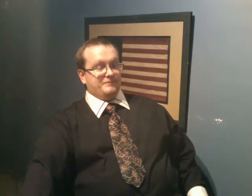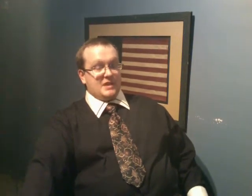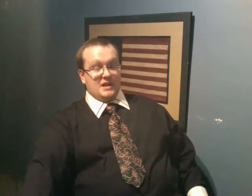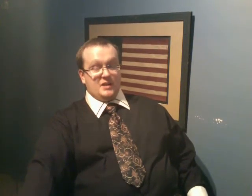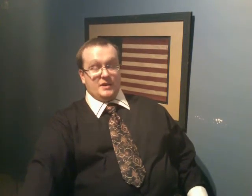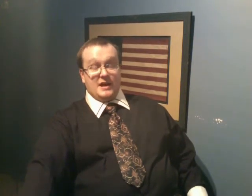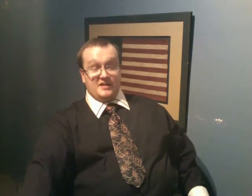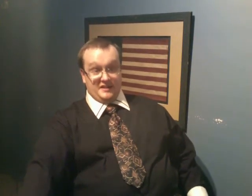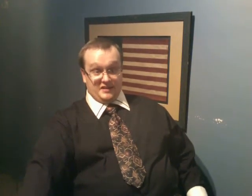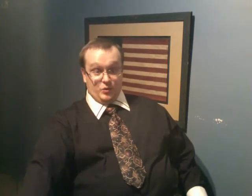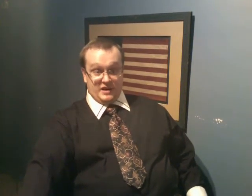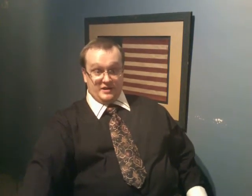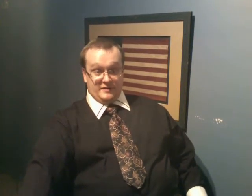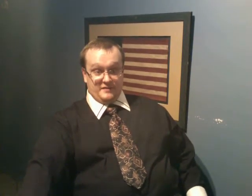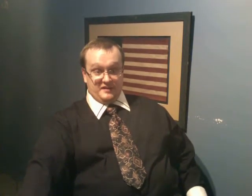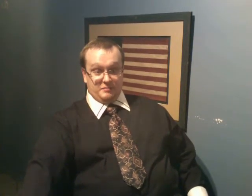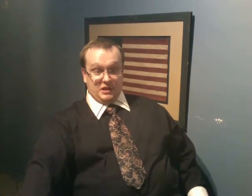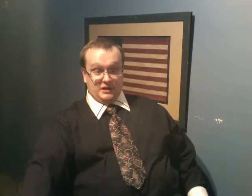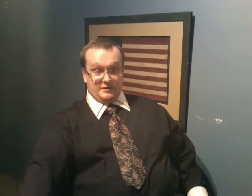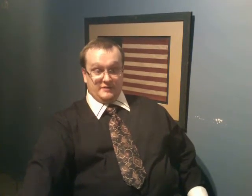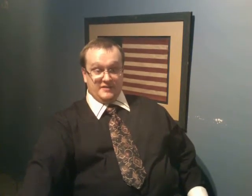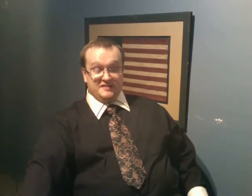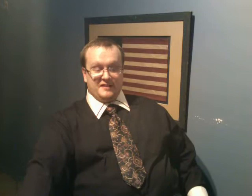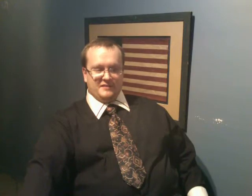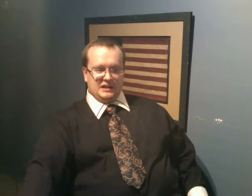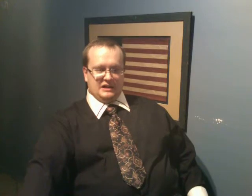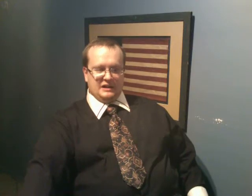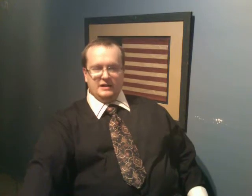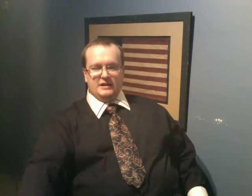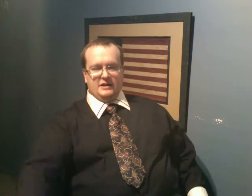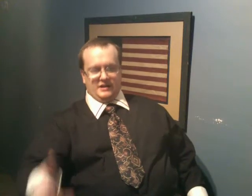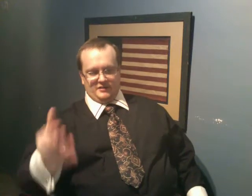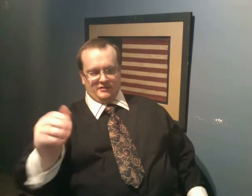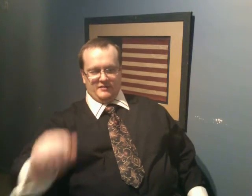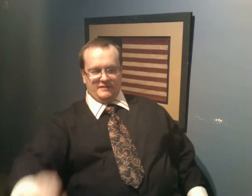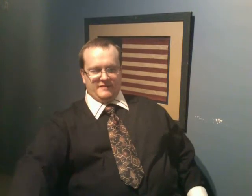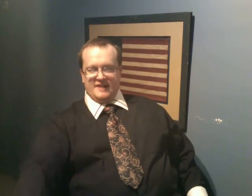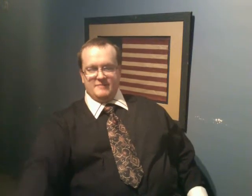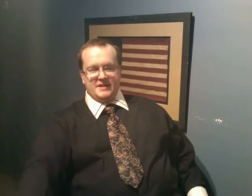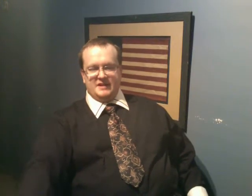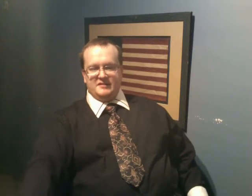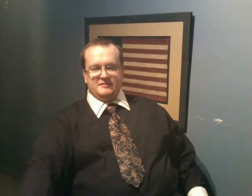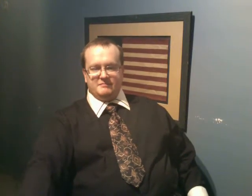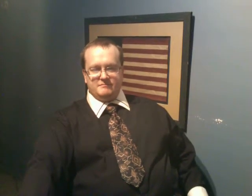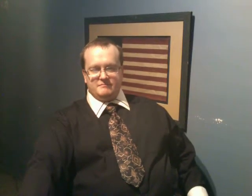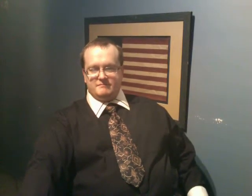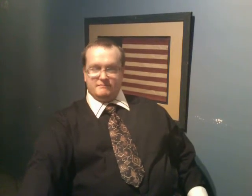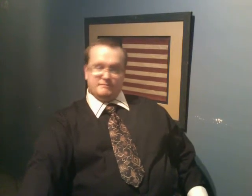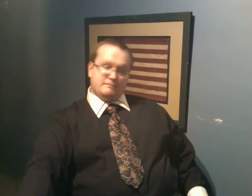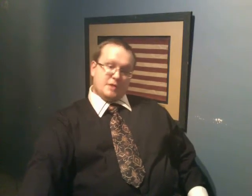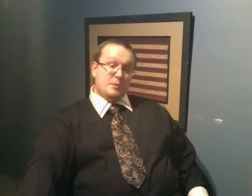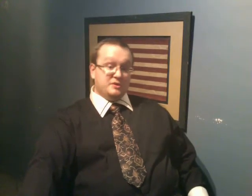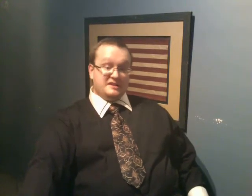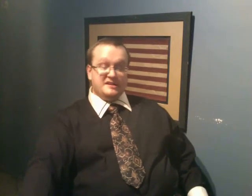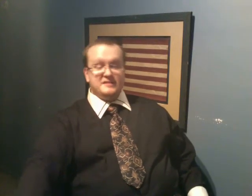Anyway, I think that's quite enough for this vlog. It's already run five minutes. Almost six.